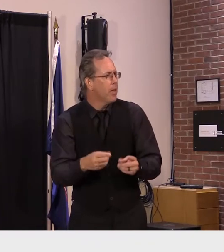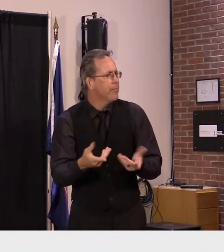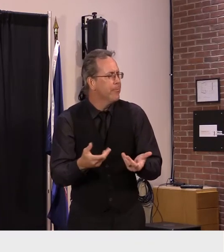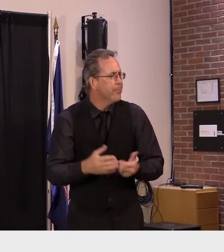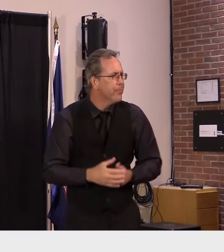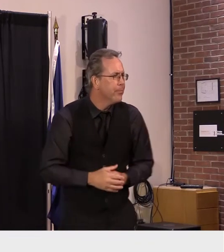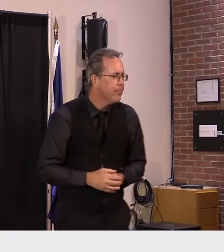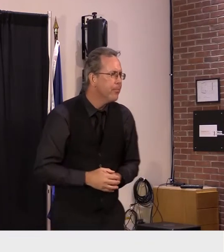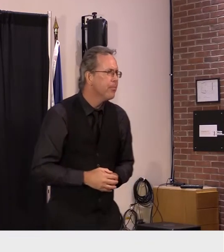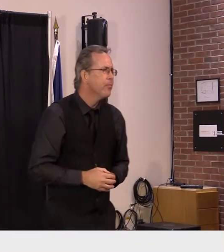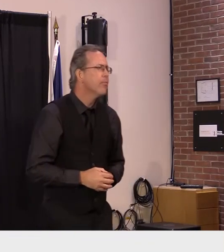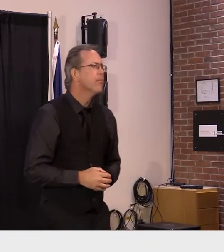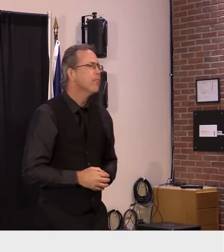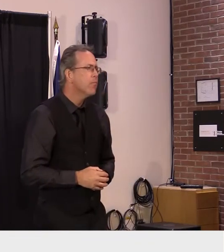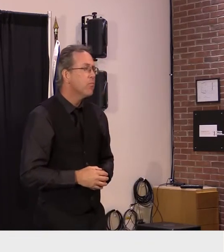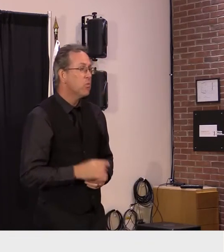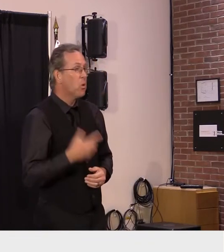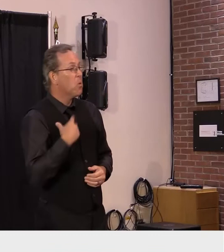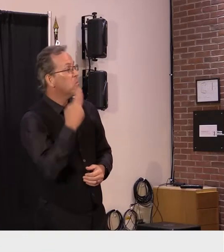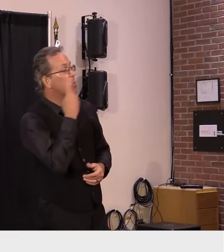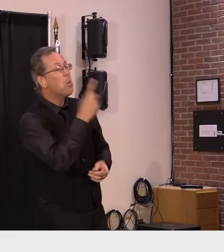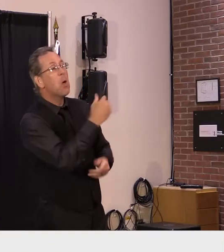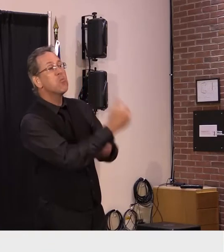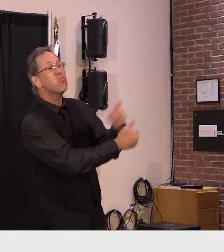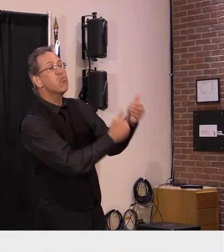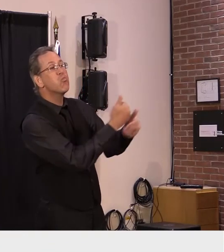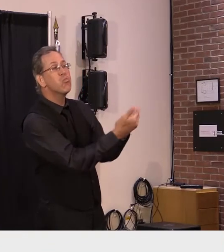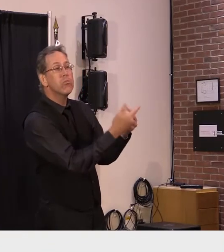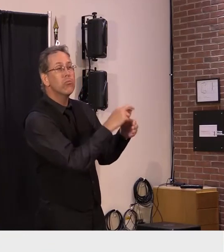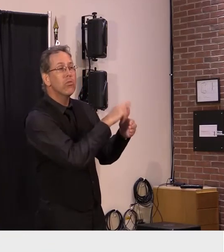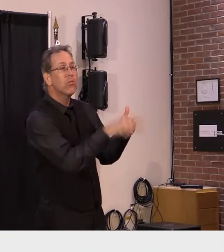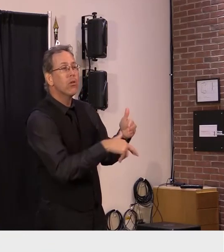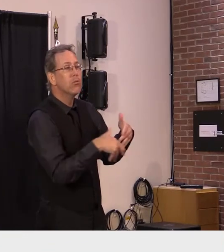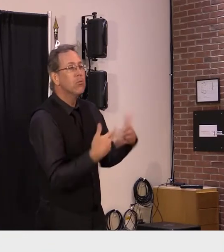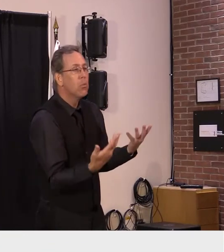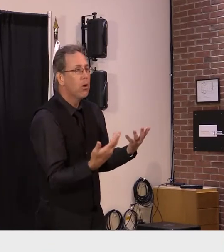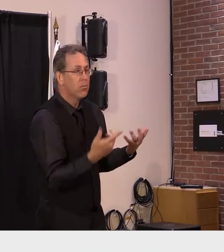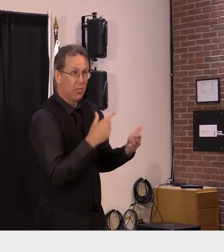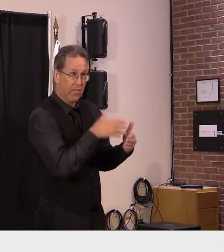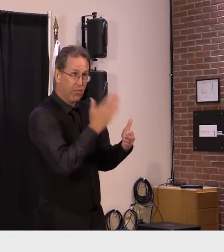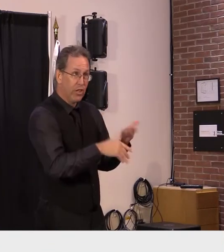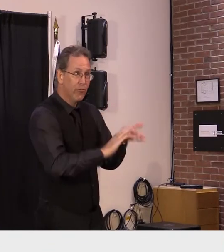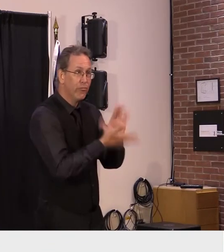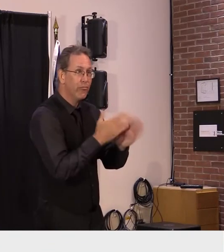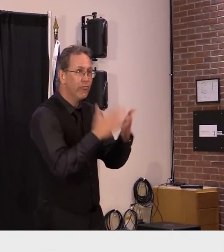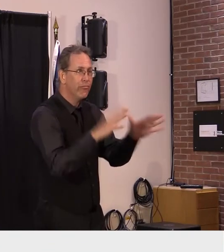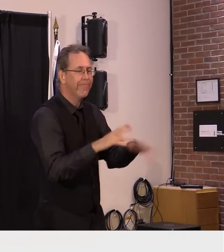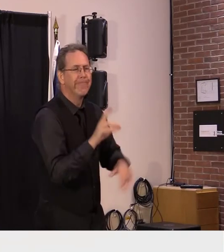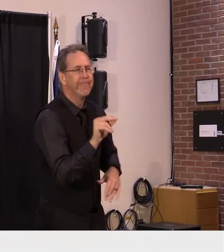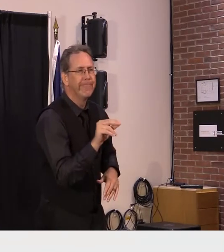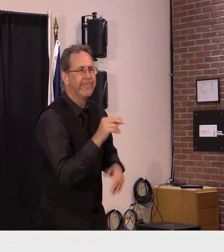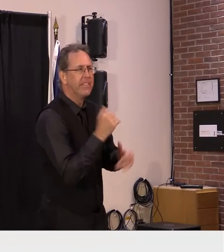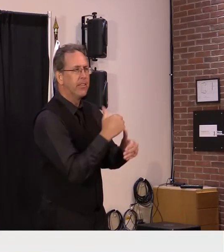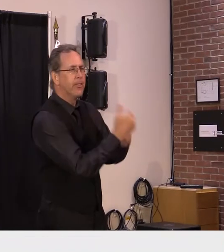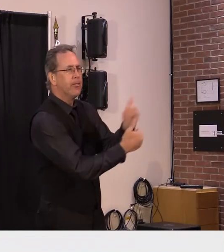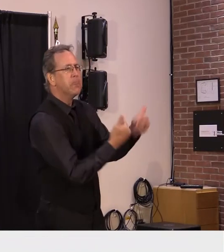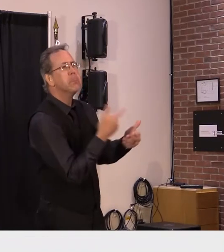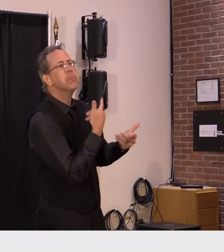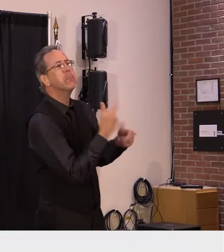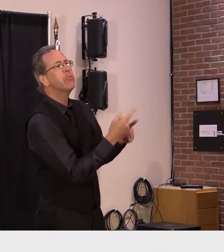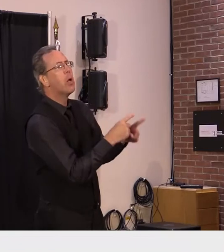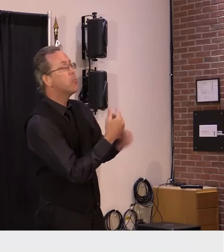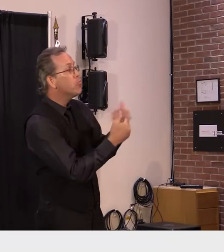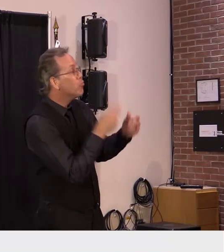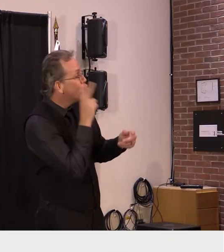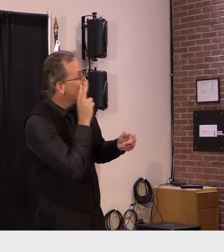so we'll see as we continue uh this isn't over um but um but um we'll see as they continue uh to